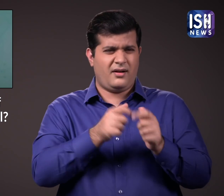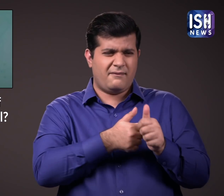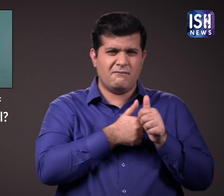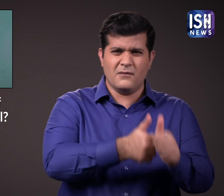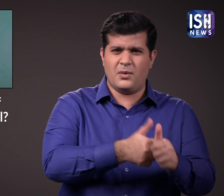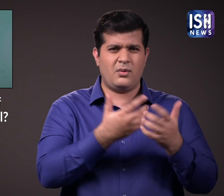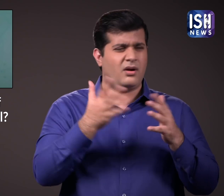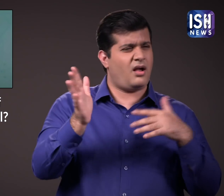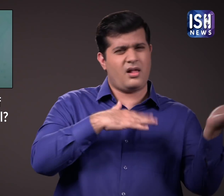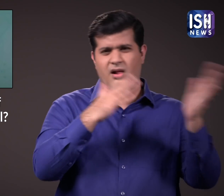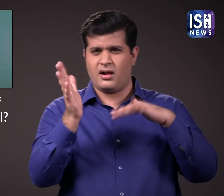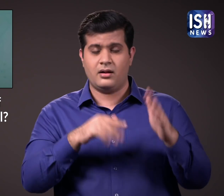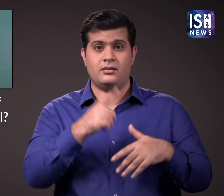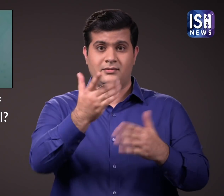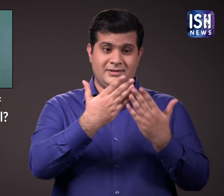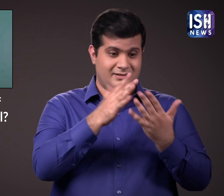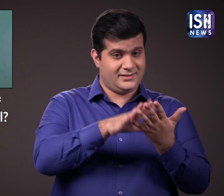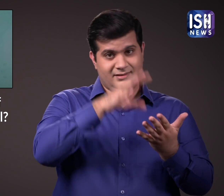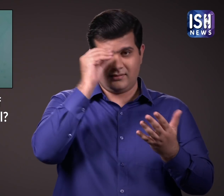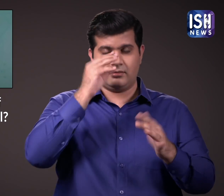Inadequate sleep can thus affect your memory.